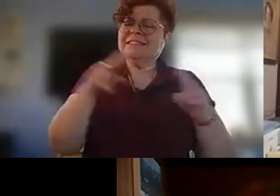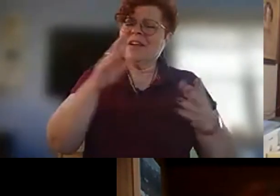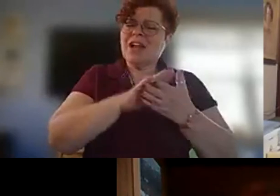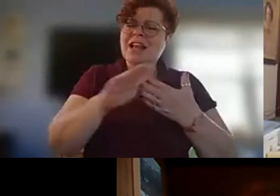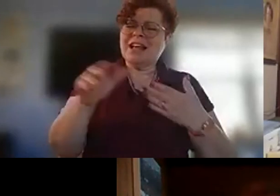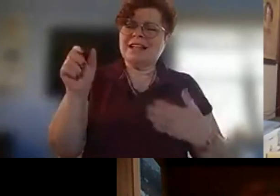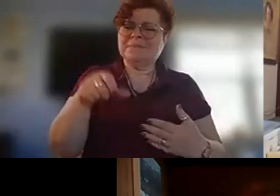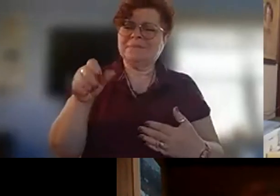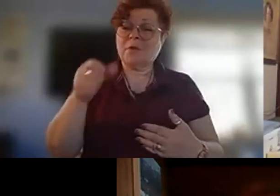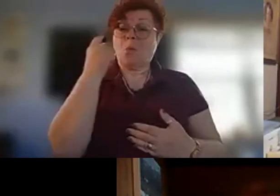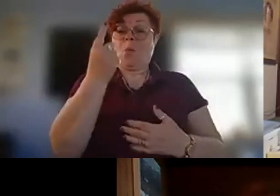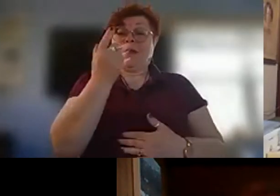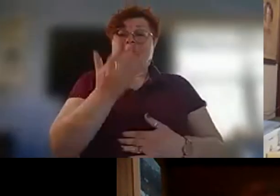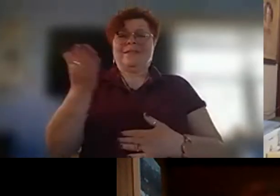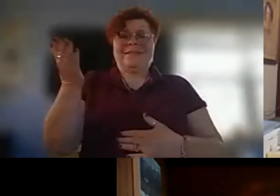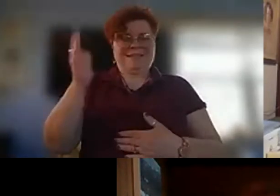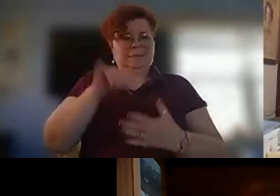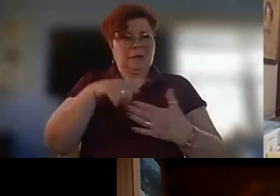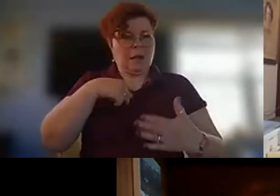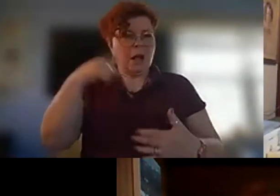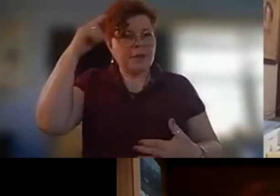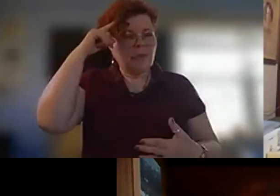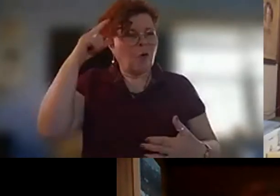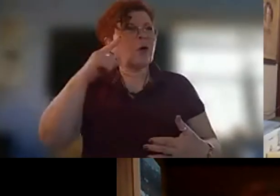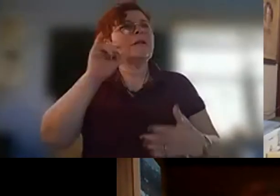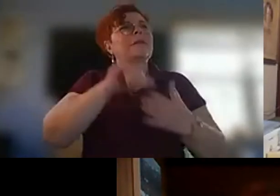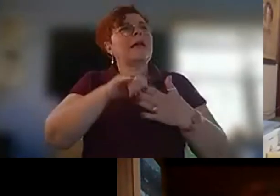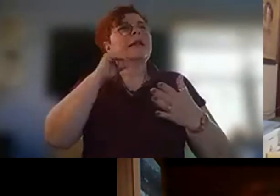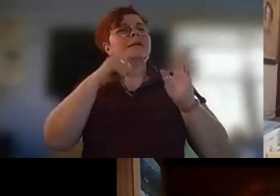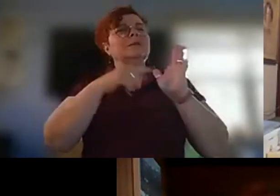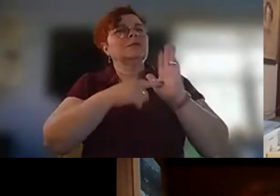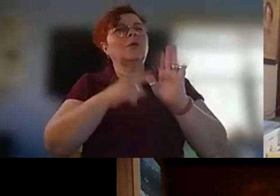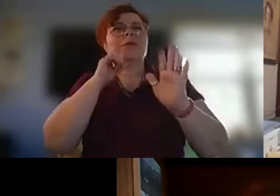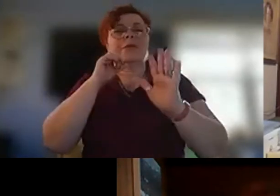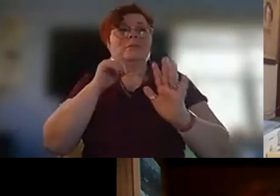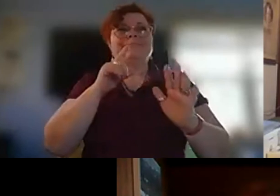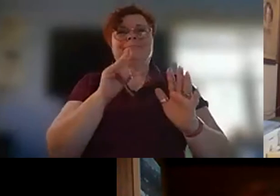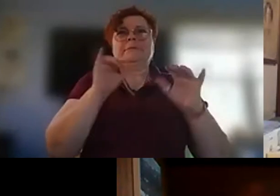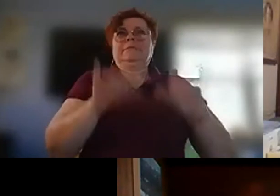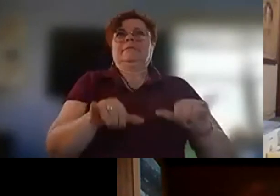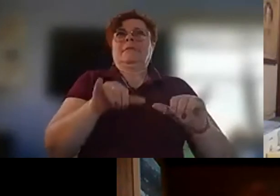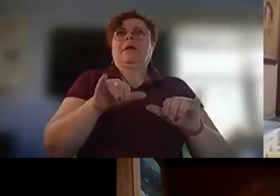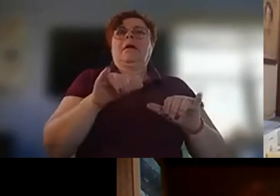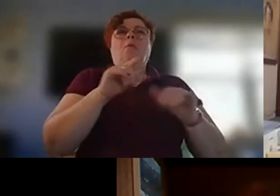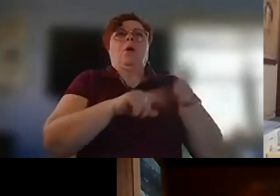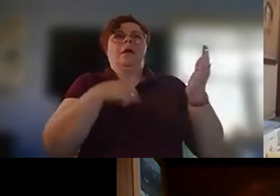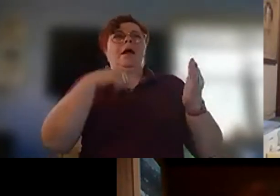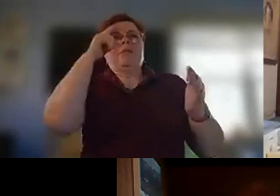one of the things that i thought was a thread that ran through the three poems that i chose as as the winning poems